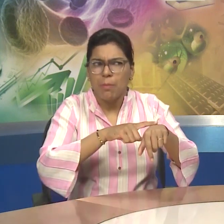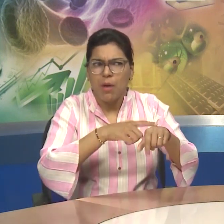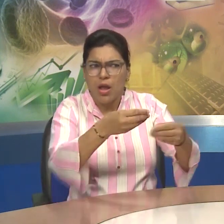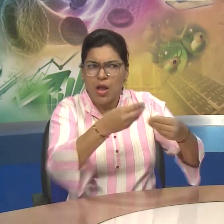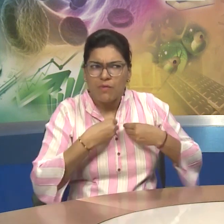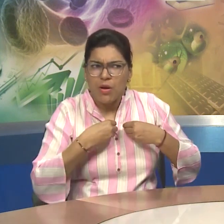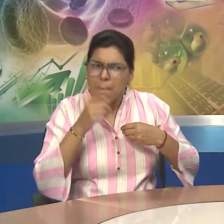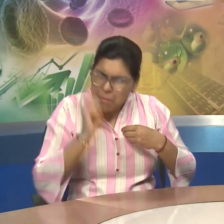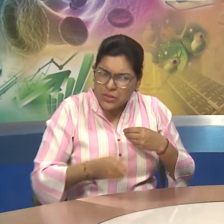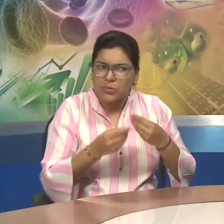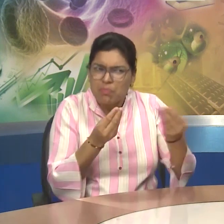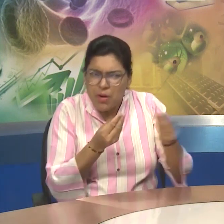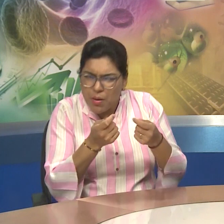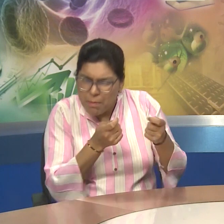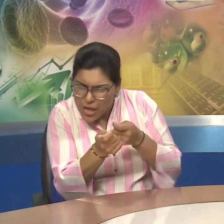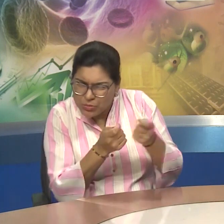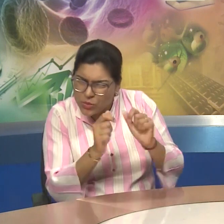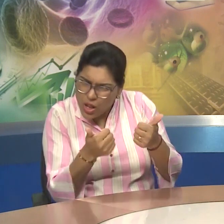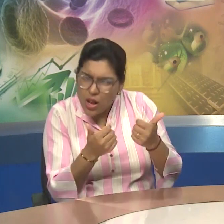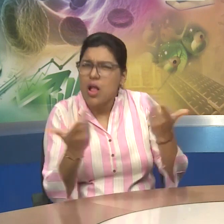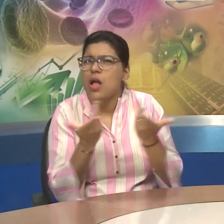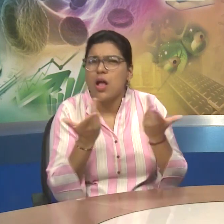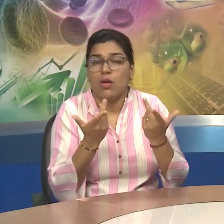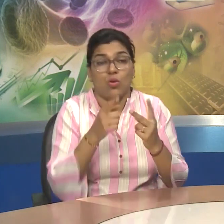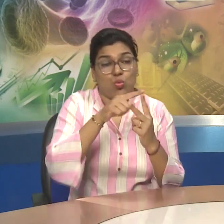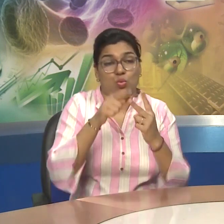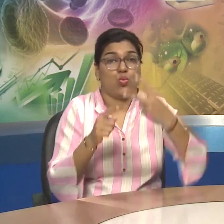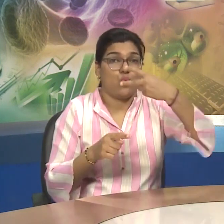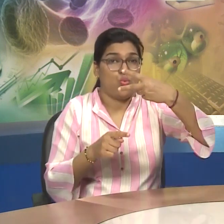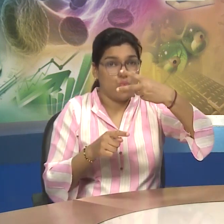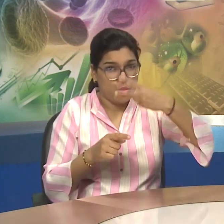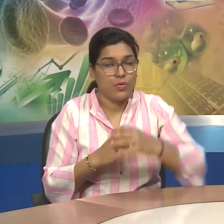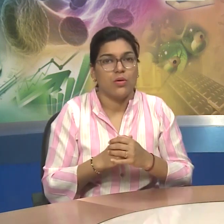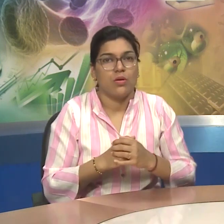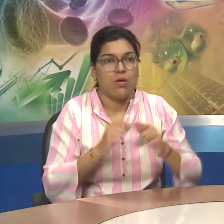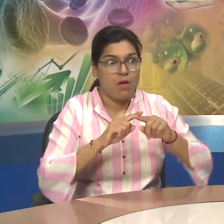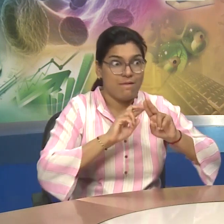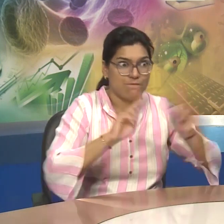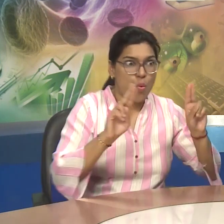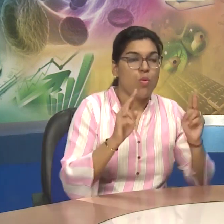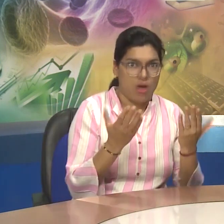Self Discipline It Steals Time Must Be